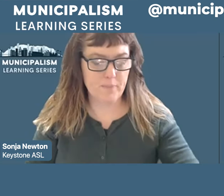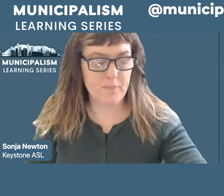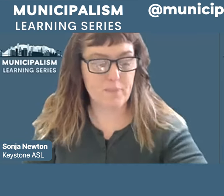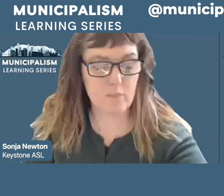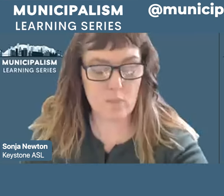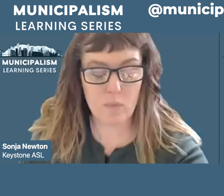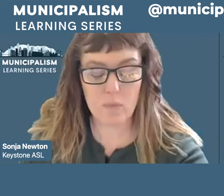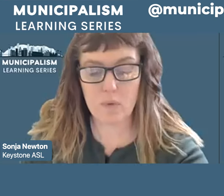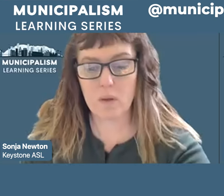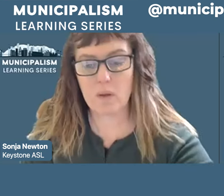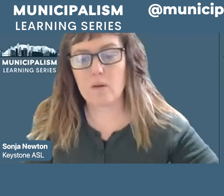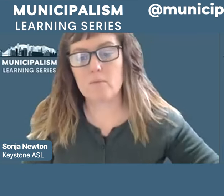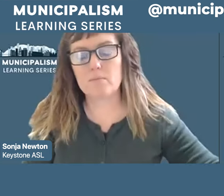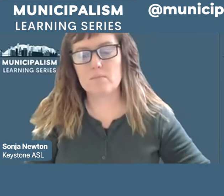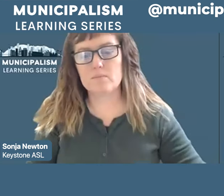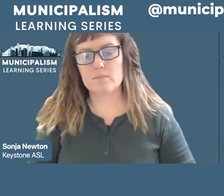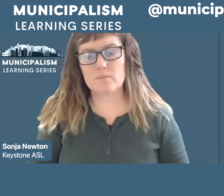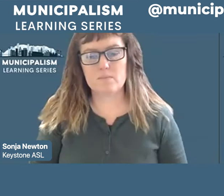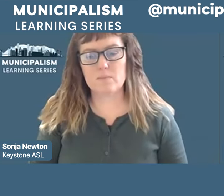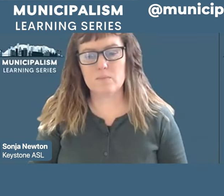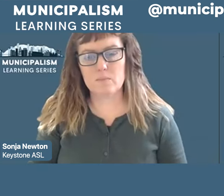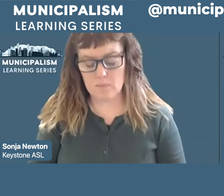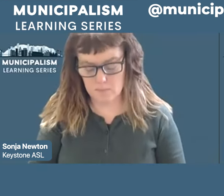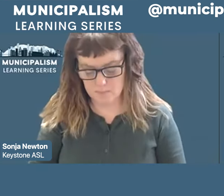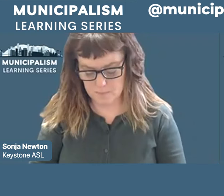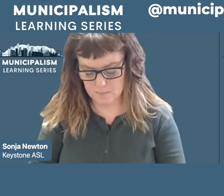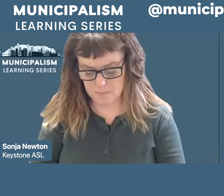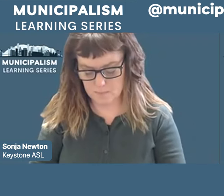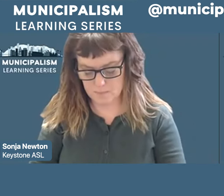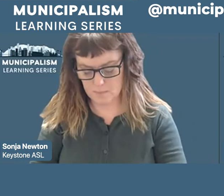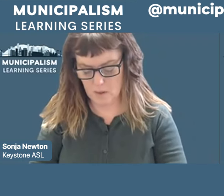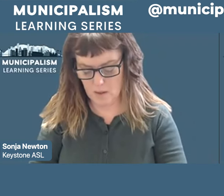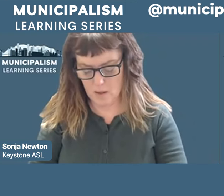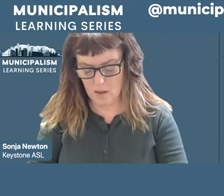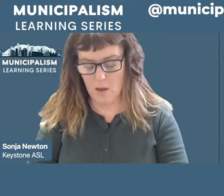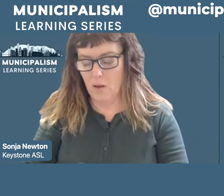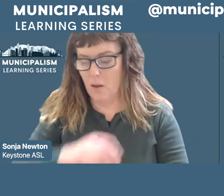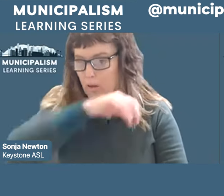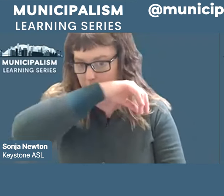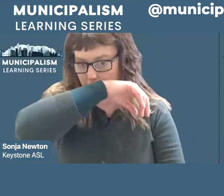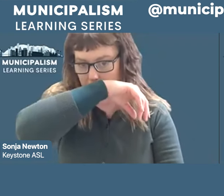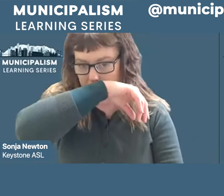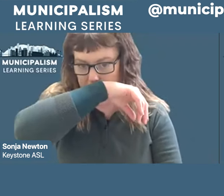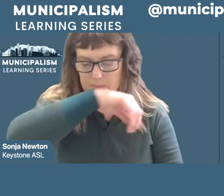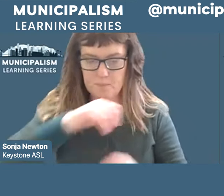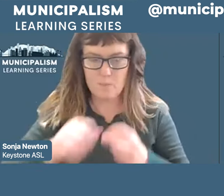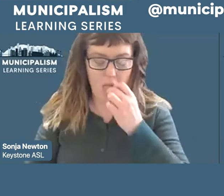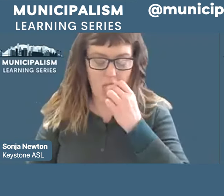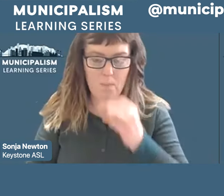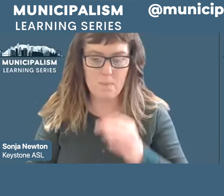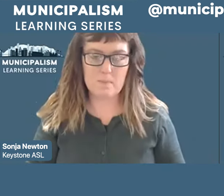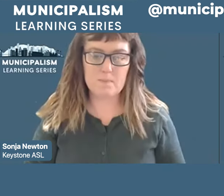support we these organizations RPA is an organization that